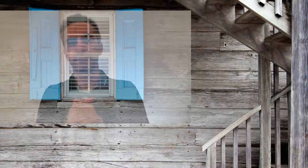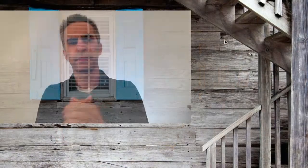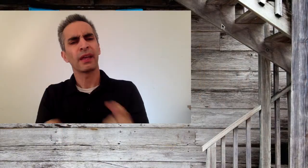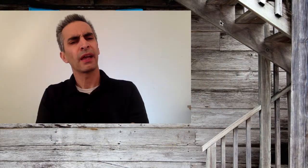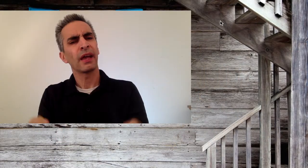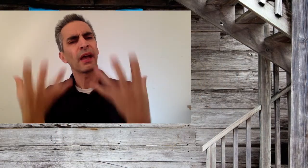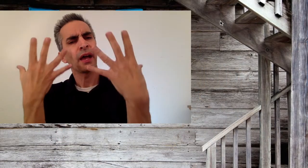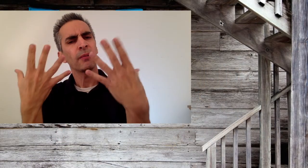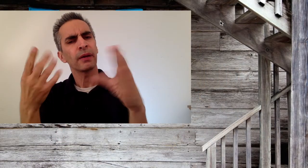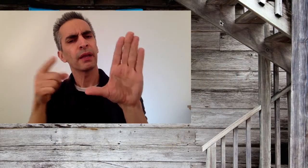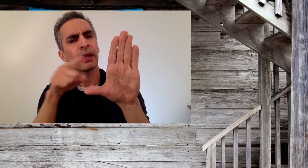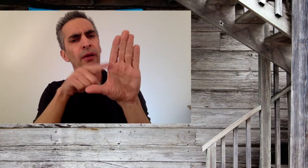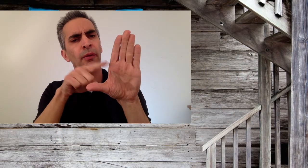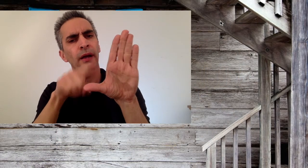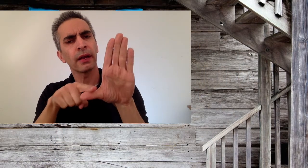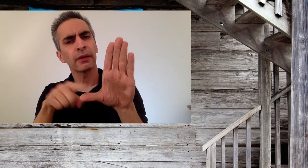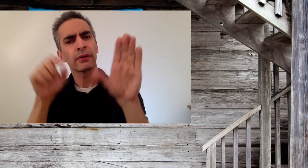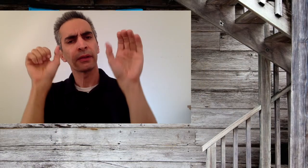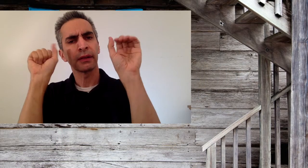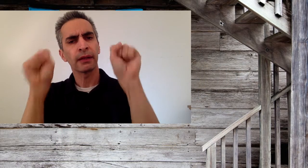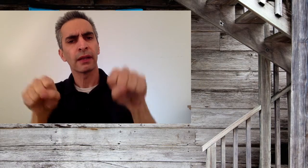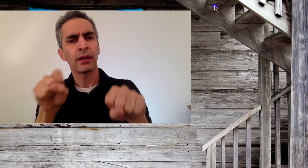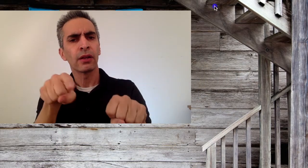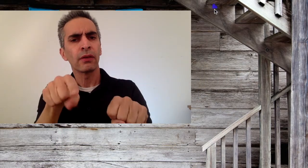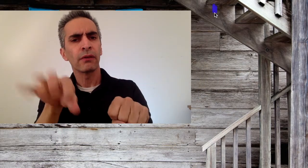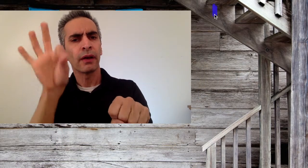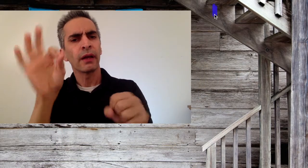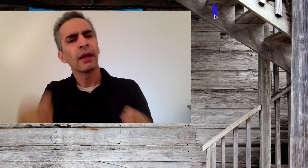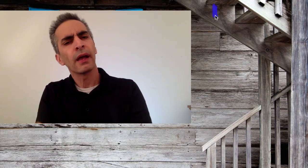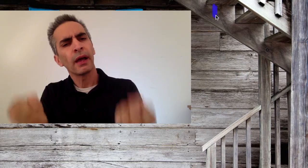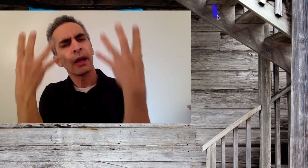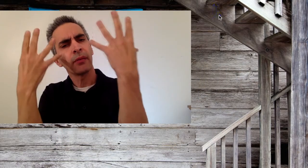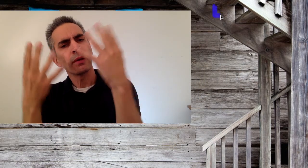How many right angles can you find? You